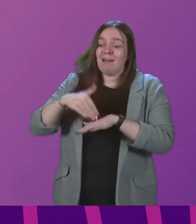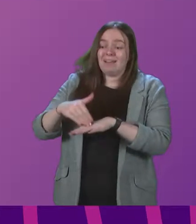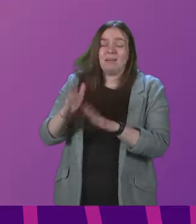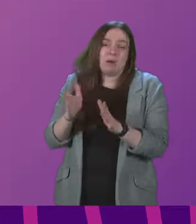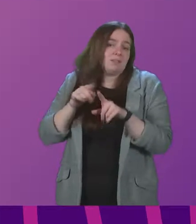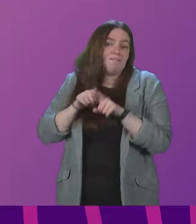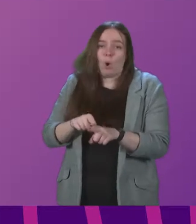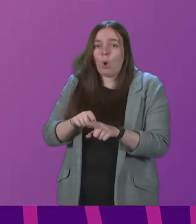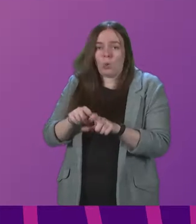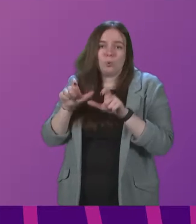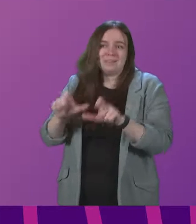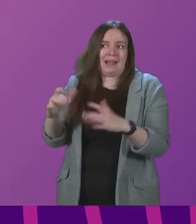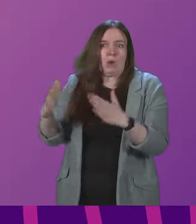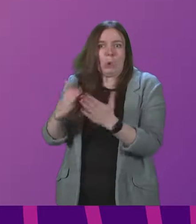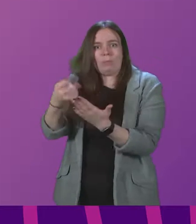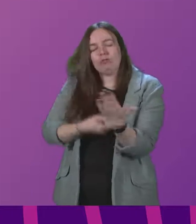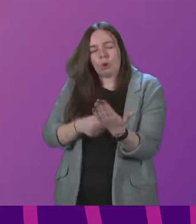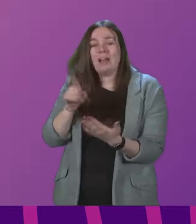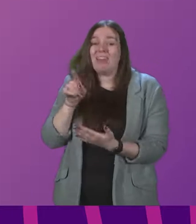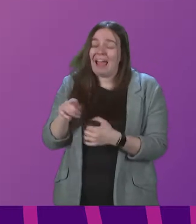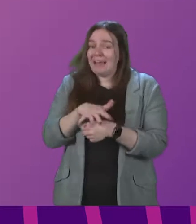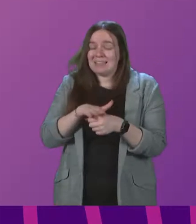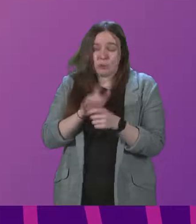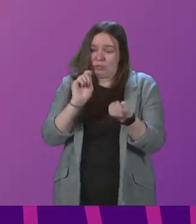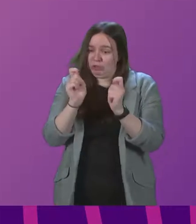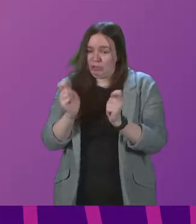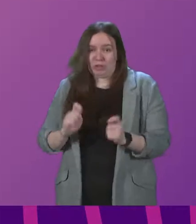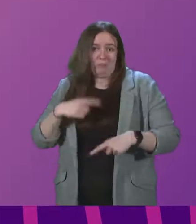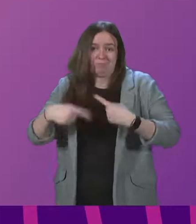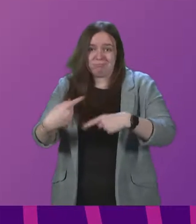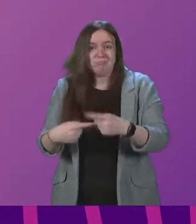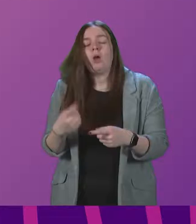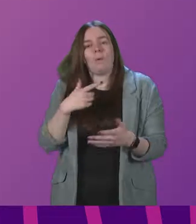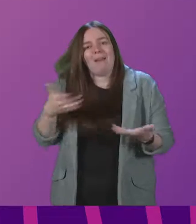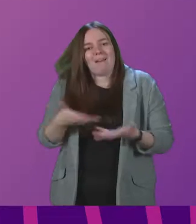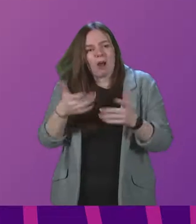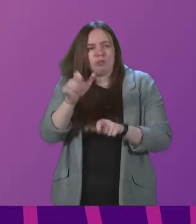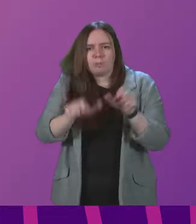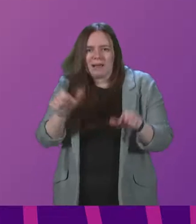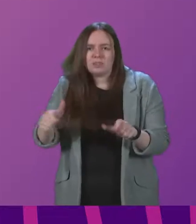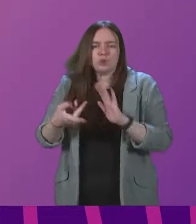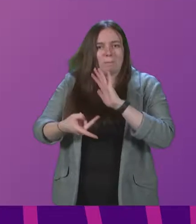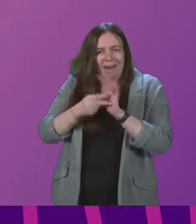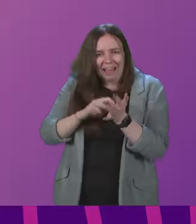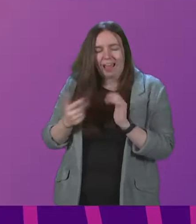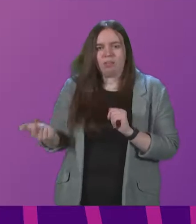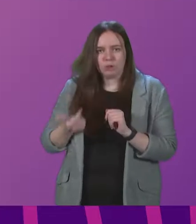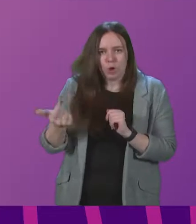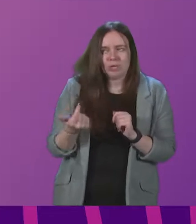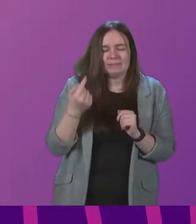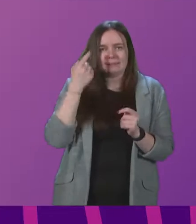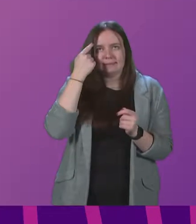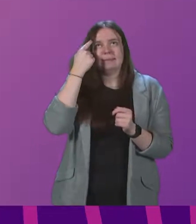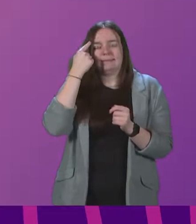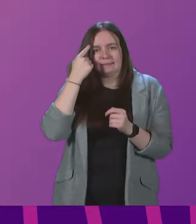rules. Unfortunately, that situation changes by the hour. We would encourage passengers to plan their journeys, taking account of the latest